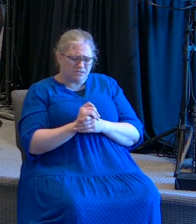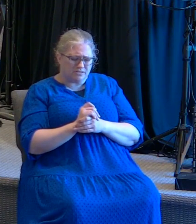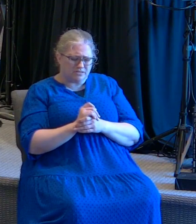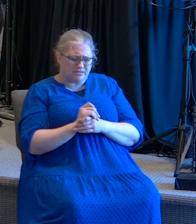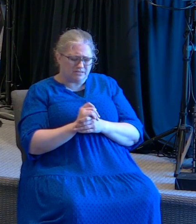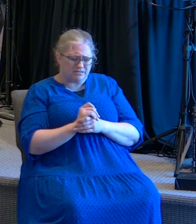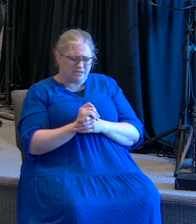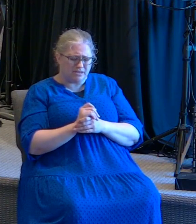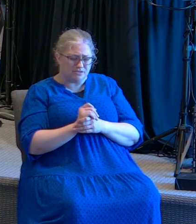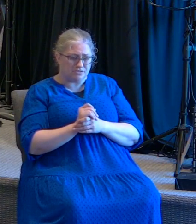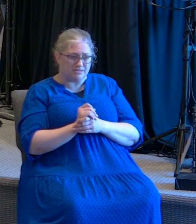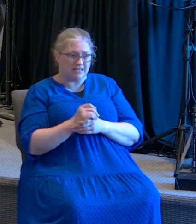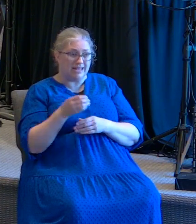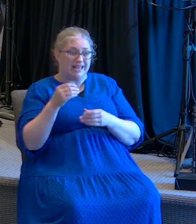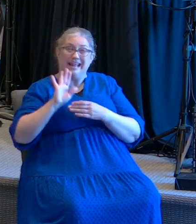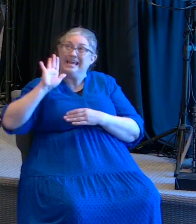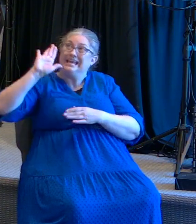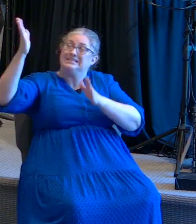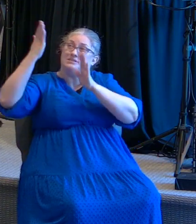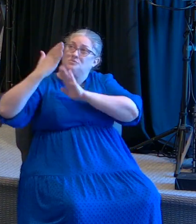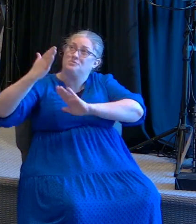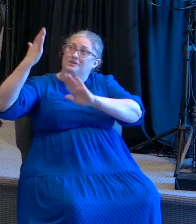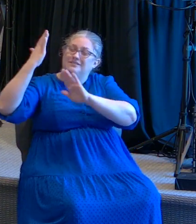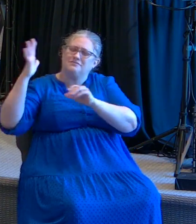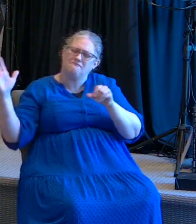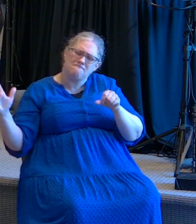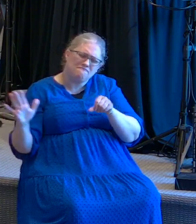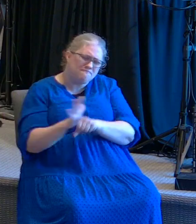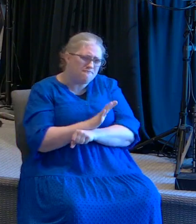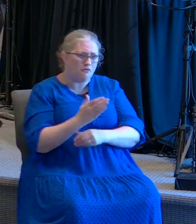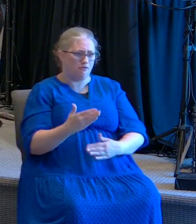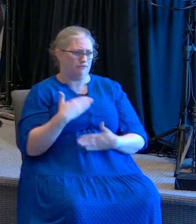In His presence is fullness of joy.